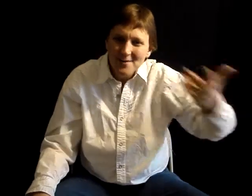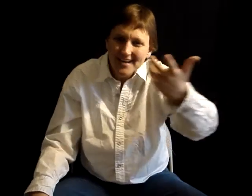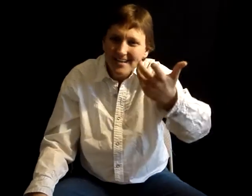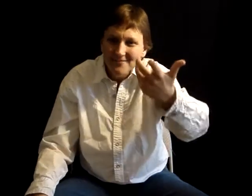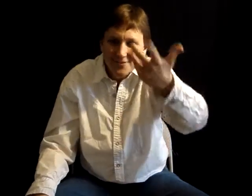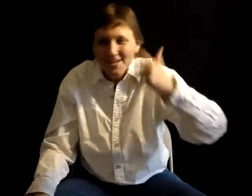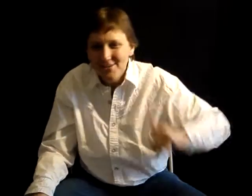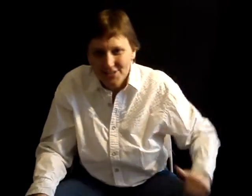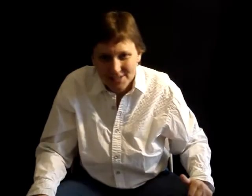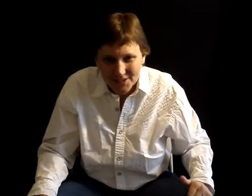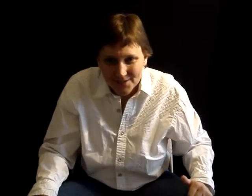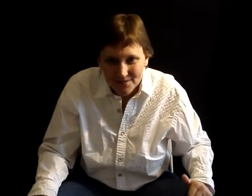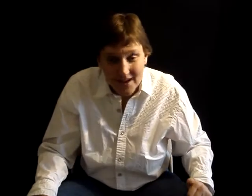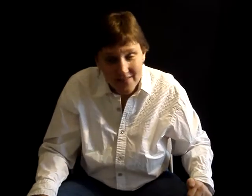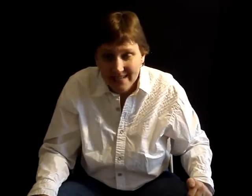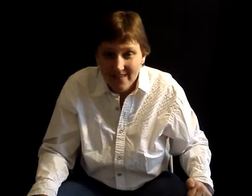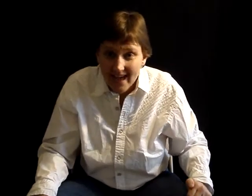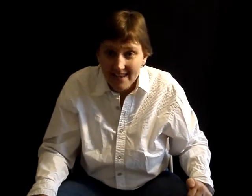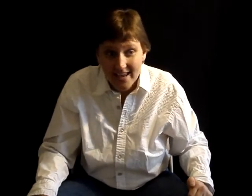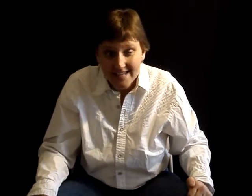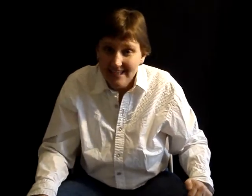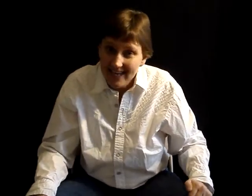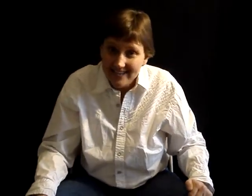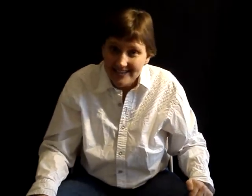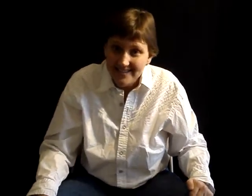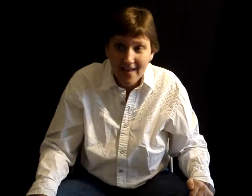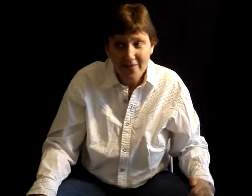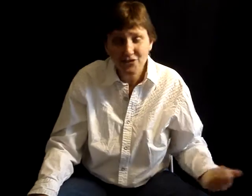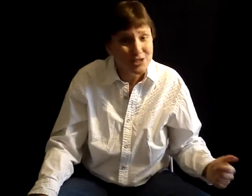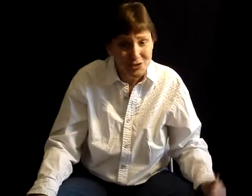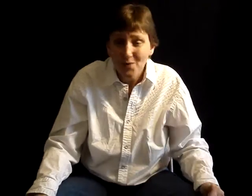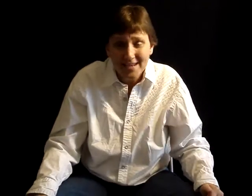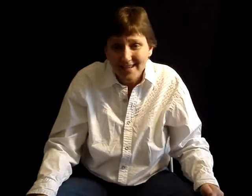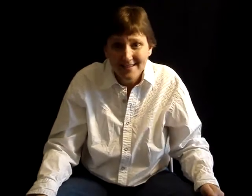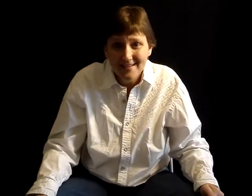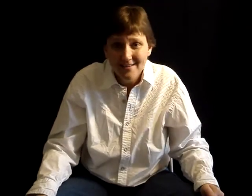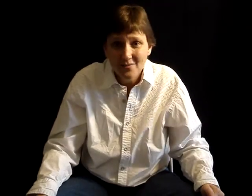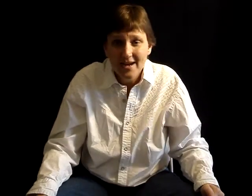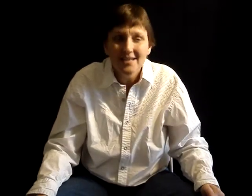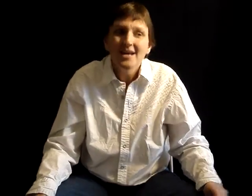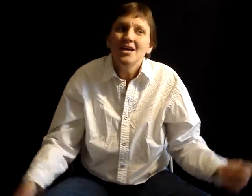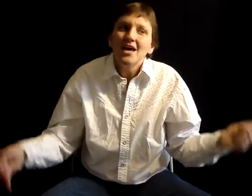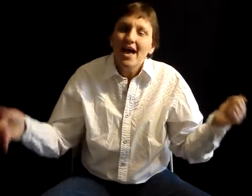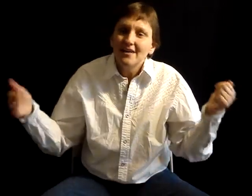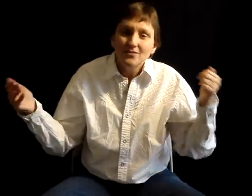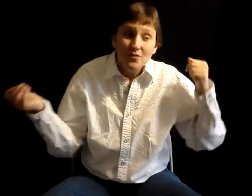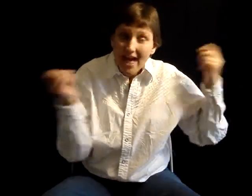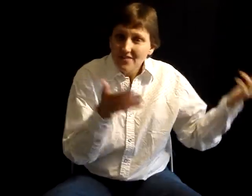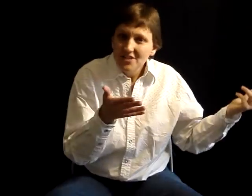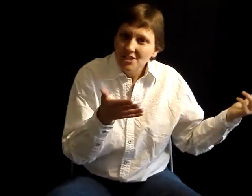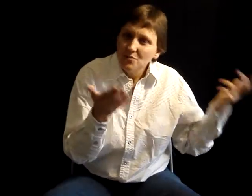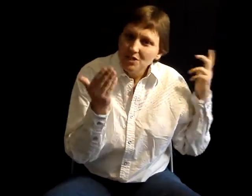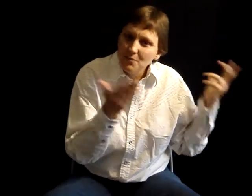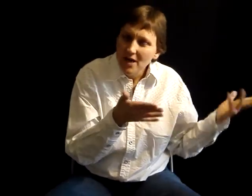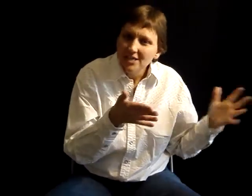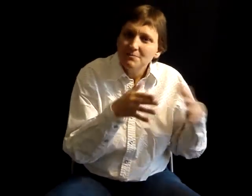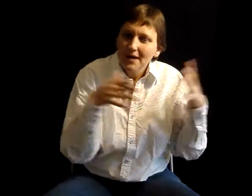bringing free energy to you. And they did that in the 1880s, and they're still doing it, right? And so that invention was suppressed by